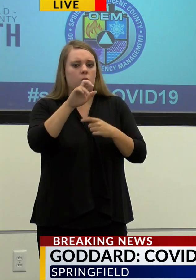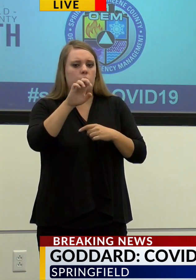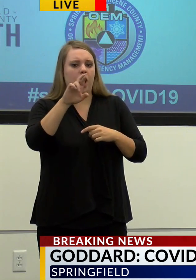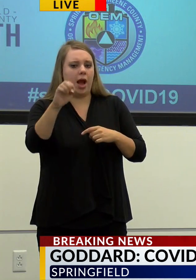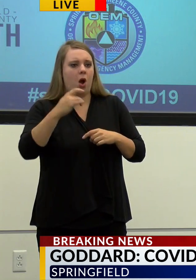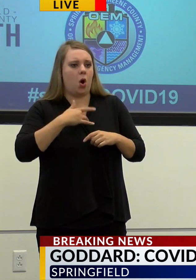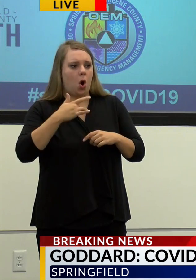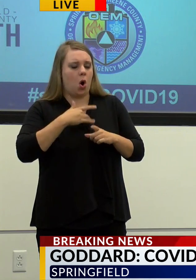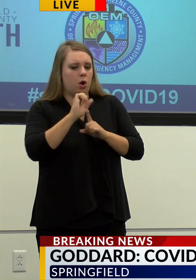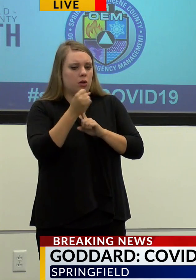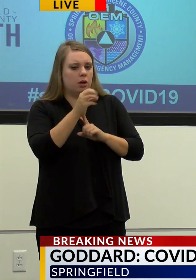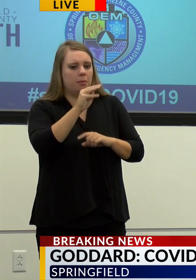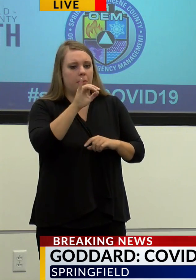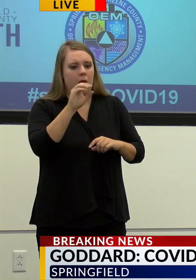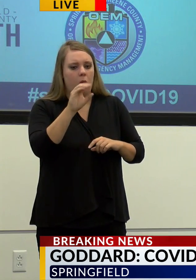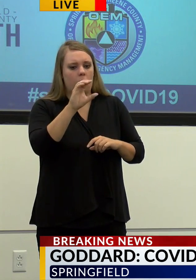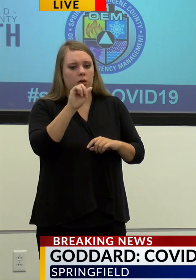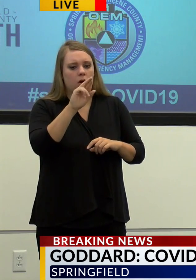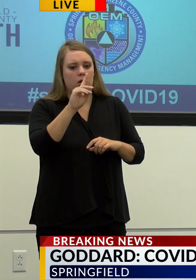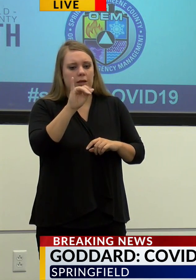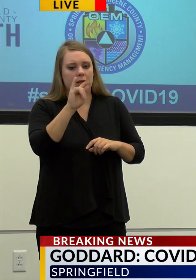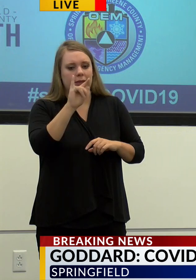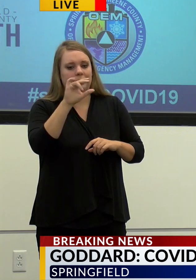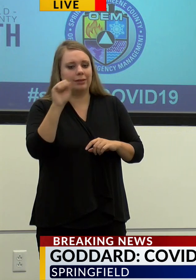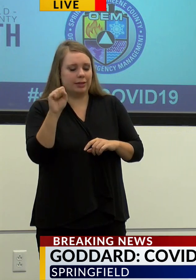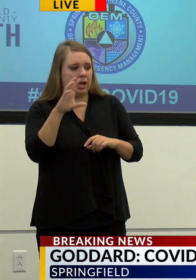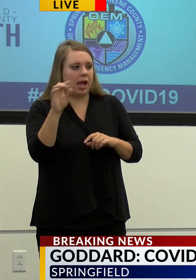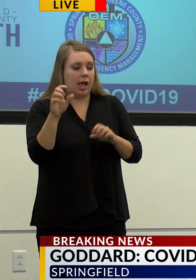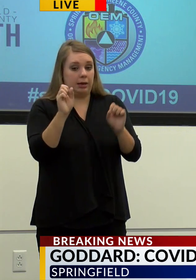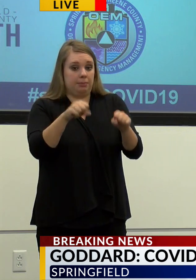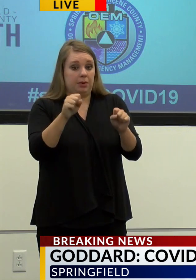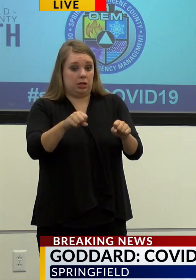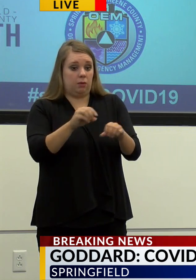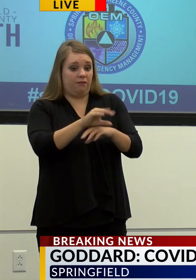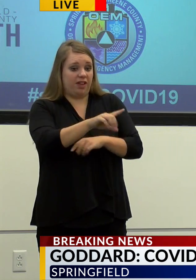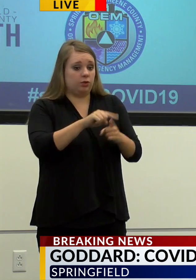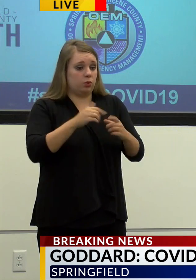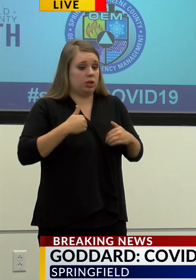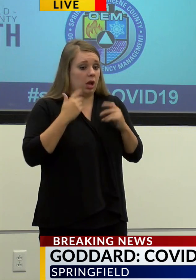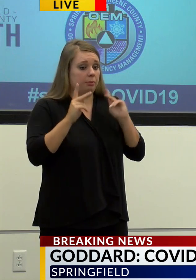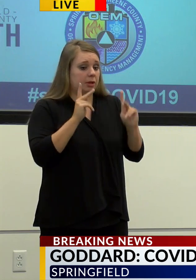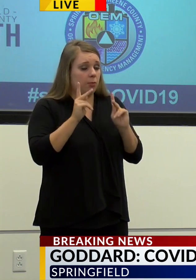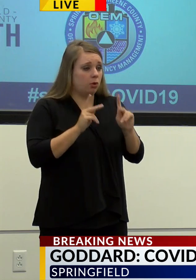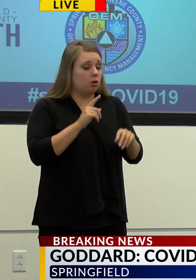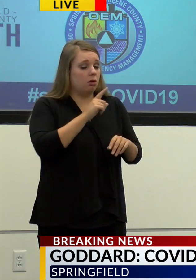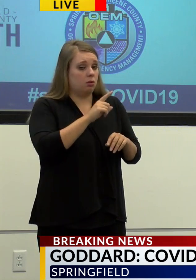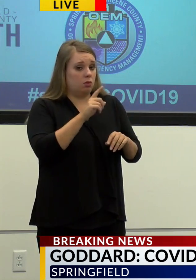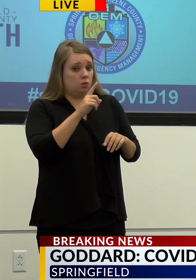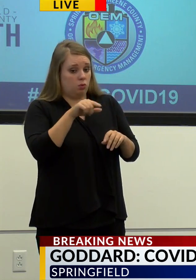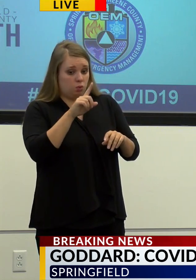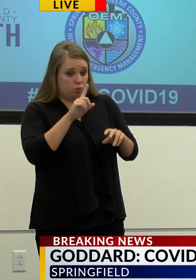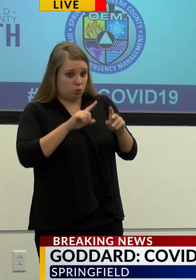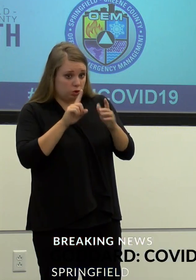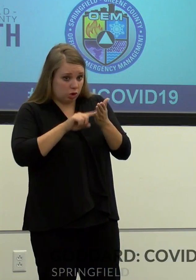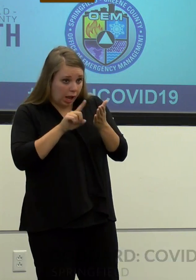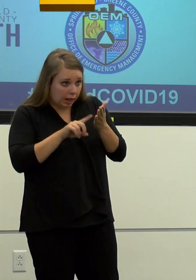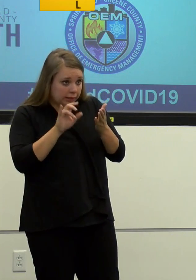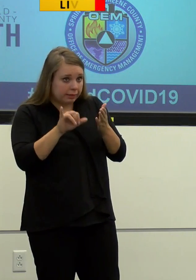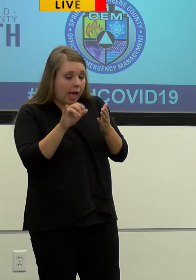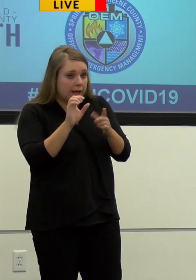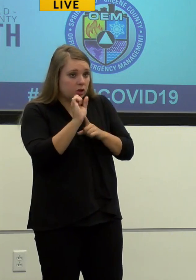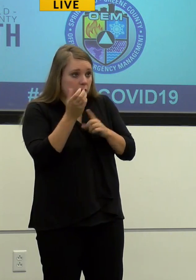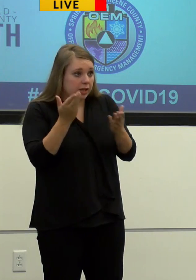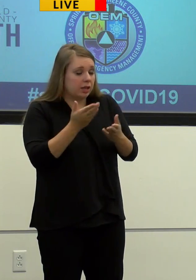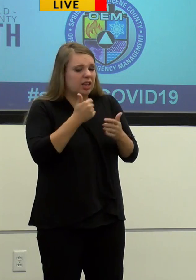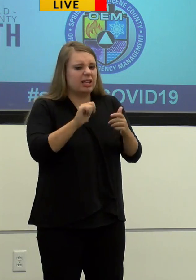myocarditis and its potential link to young people who test positive for COVID-19. Is that something you all are monitoring here? And is there any